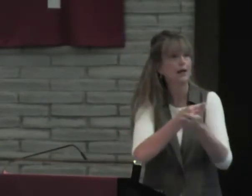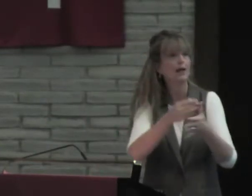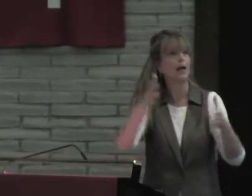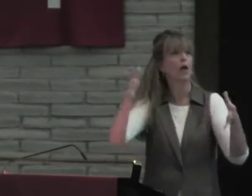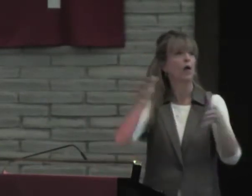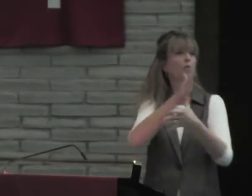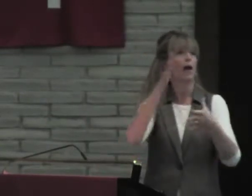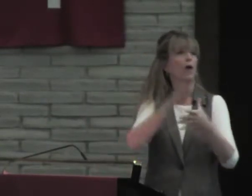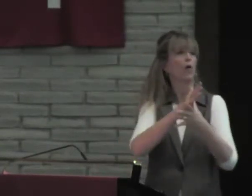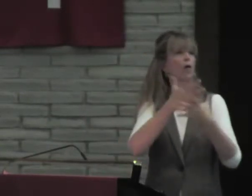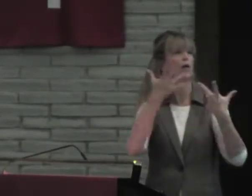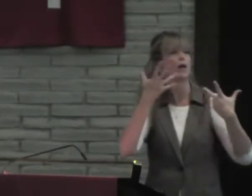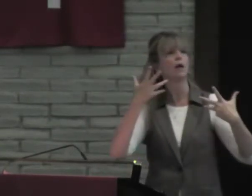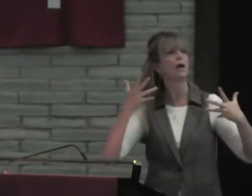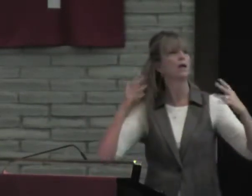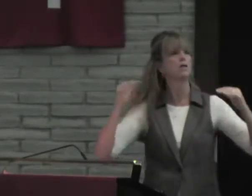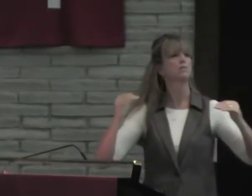or their priority is just money